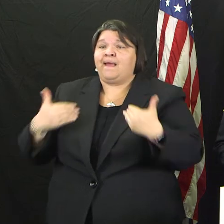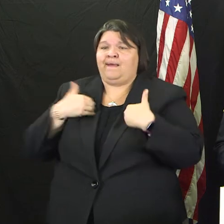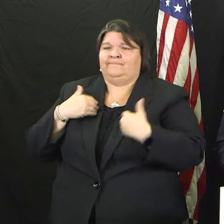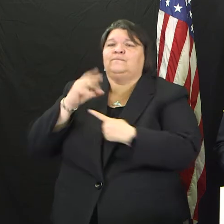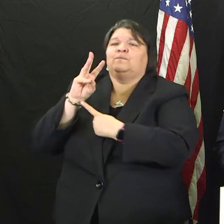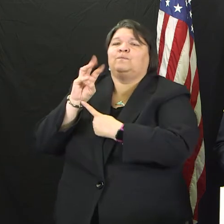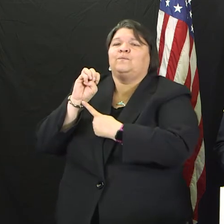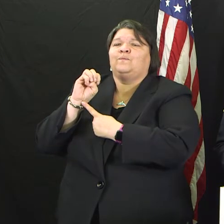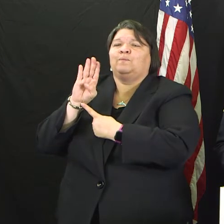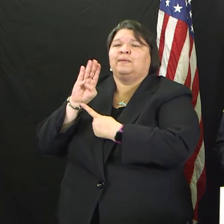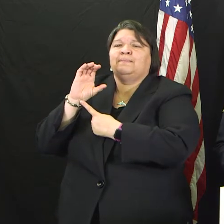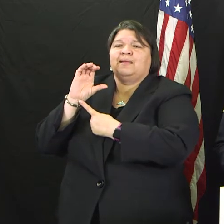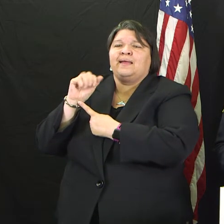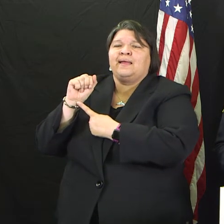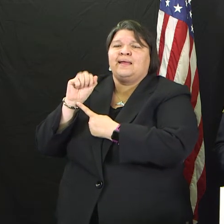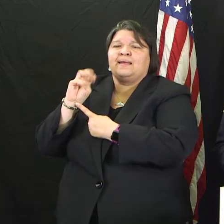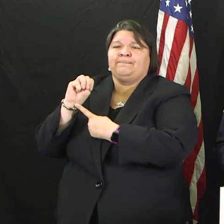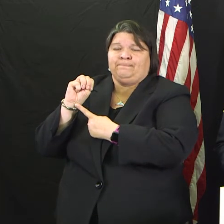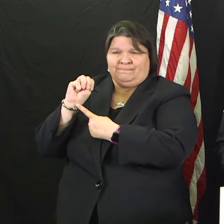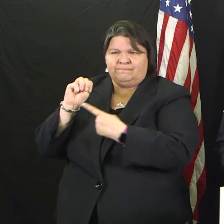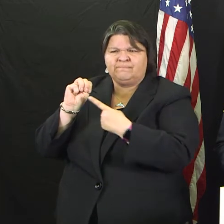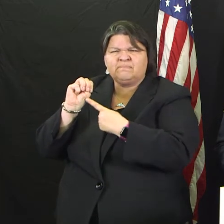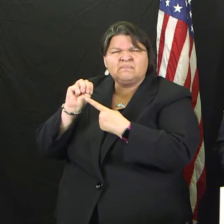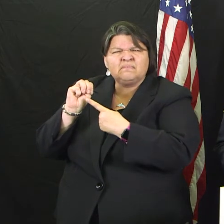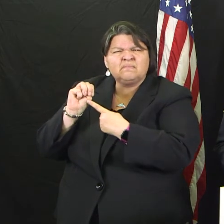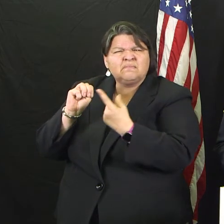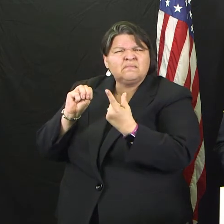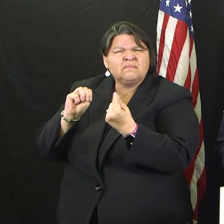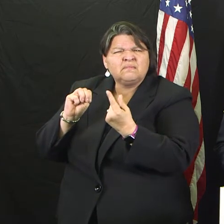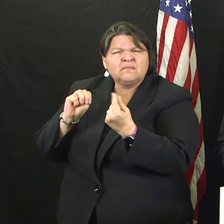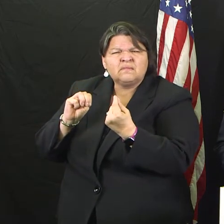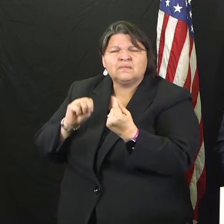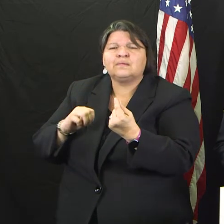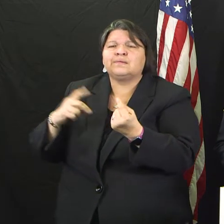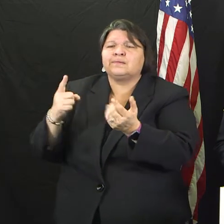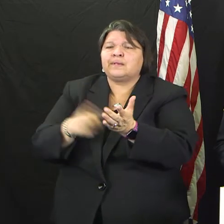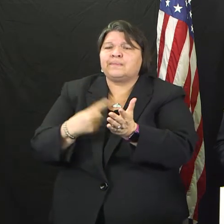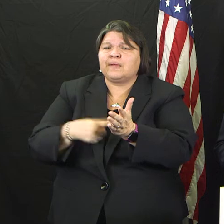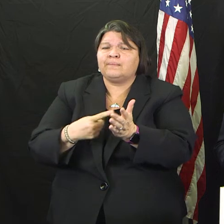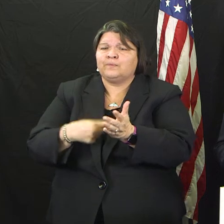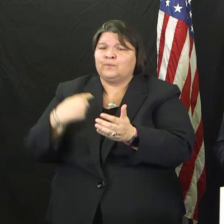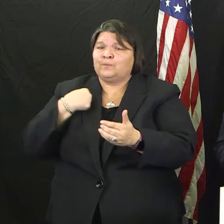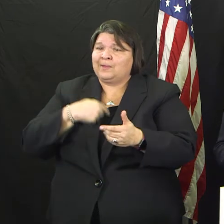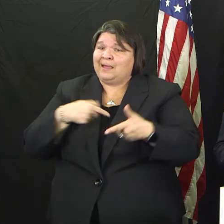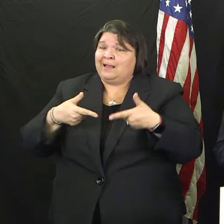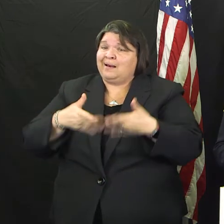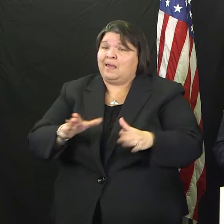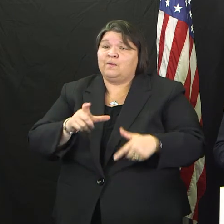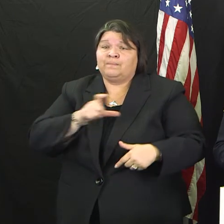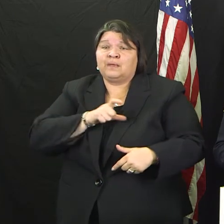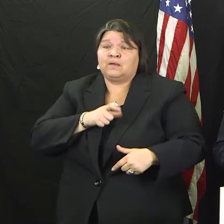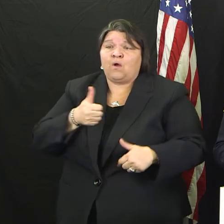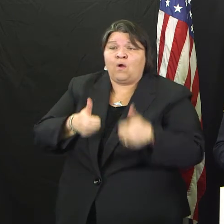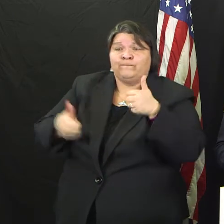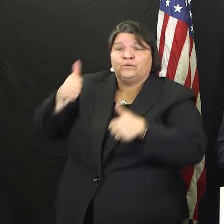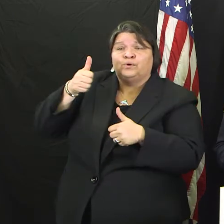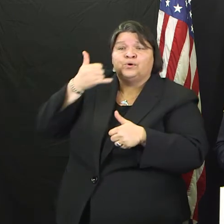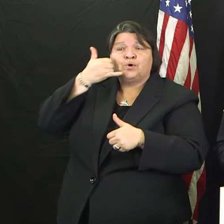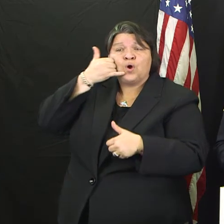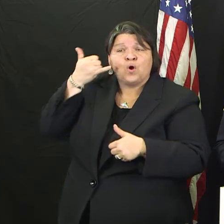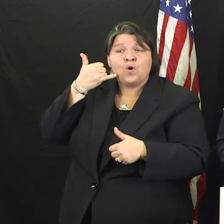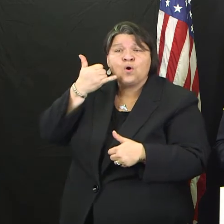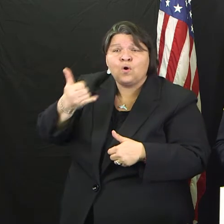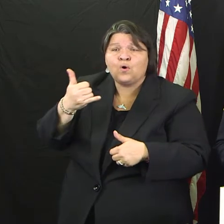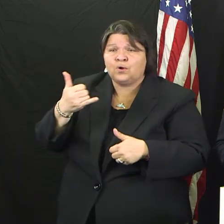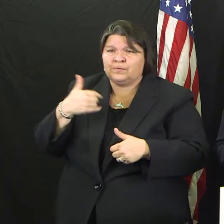Also, we will be answering calls by phone with some of our officers. It may feel like fear has gripped our community,